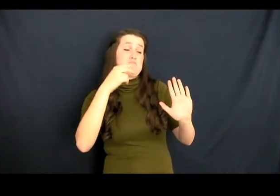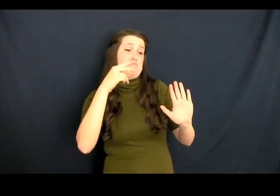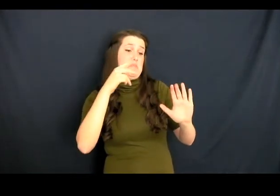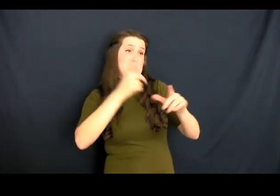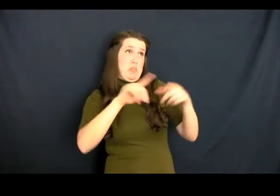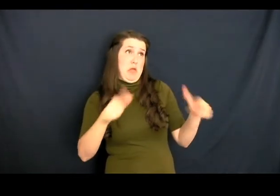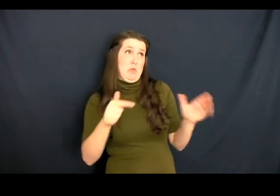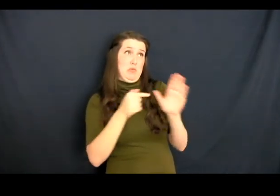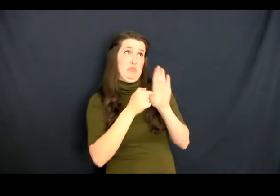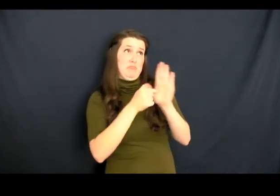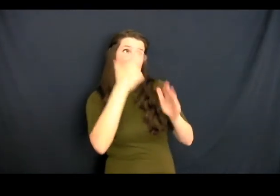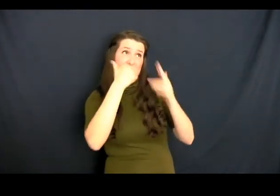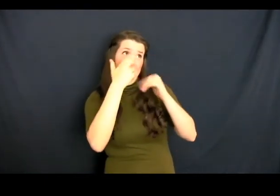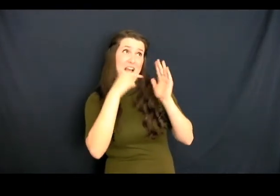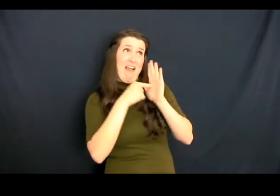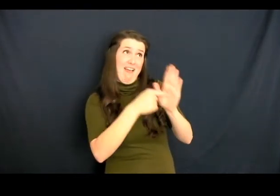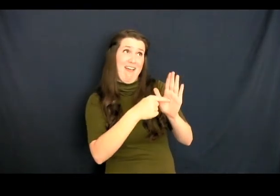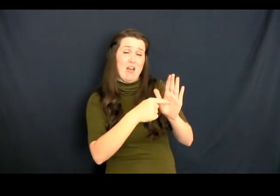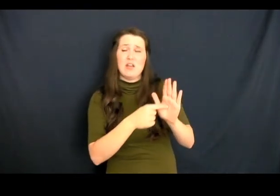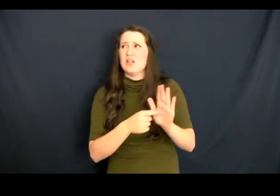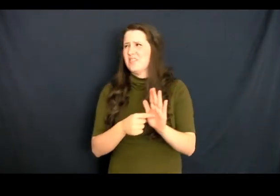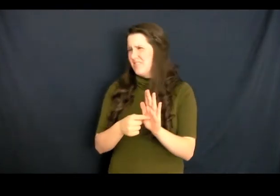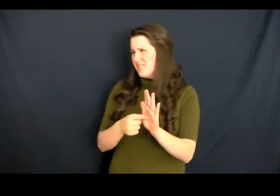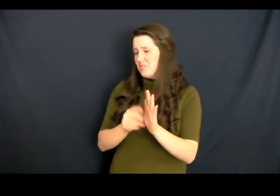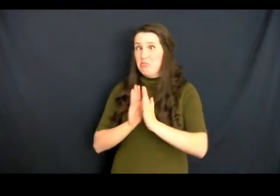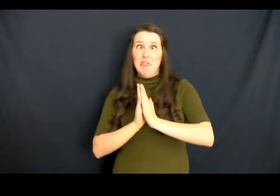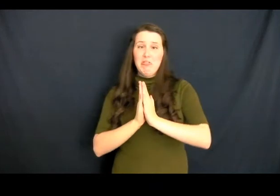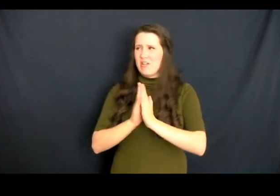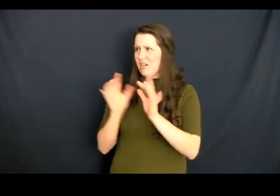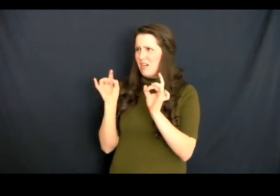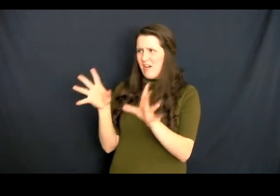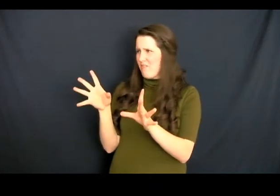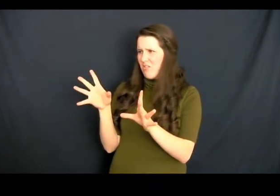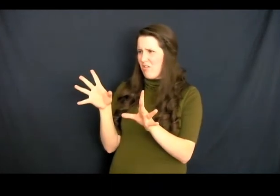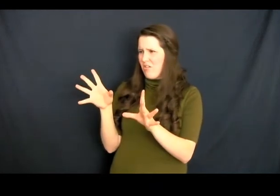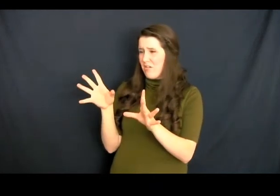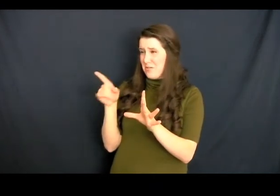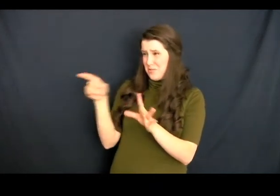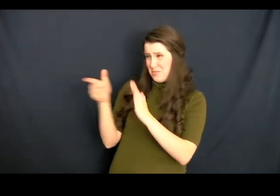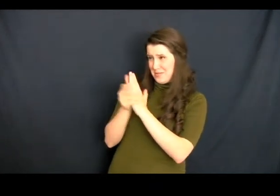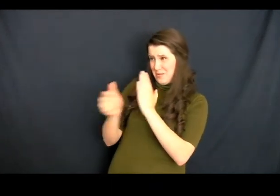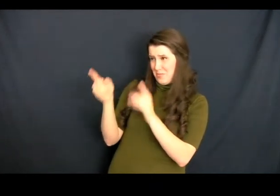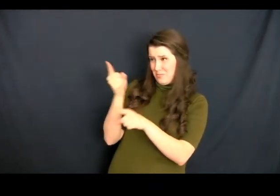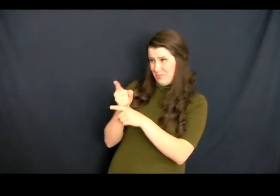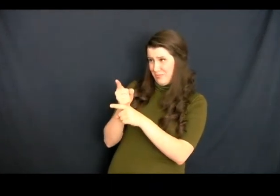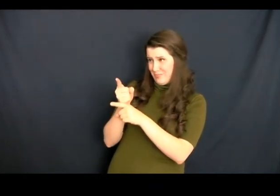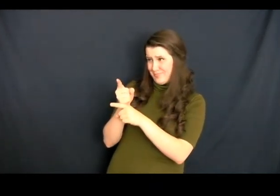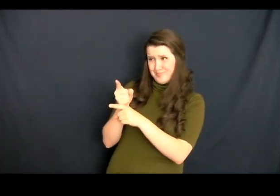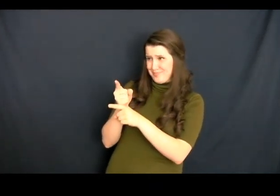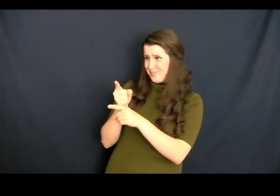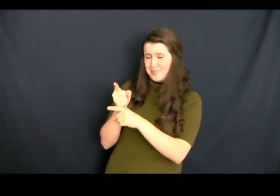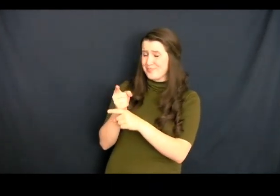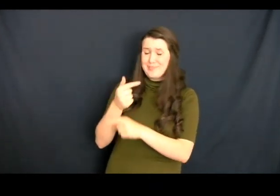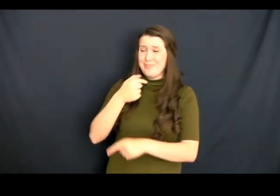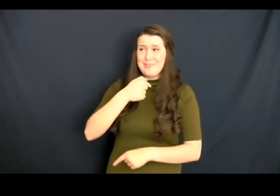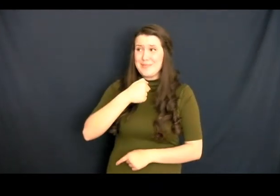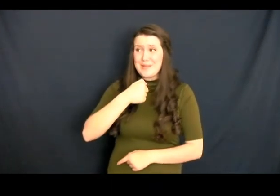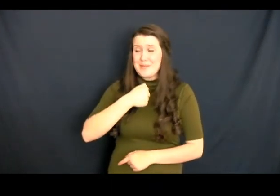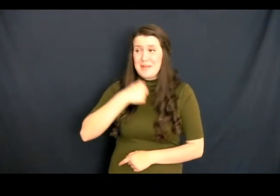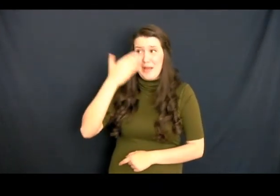Chong, Ching Chong is a terrible impression. I thought you were famous because you were good at what you do. I mean, I don't even speak Chinese, and